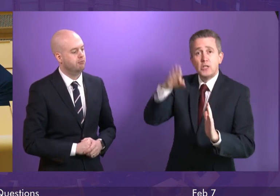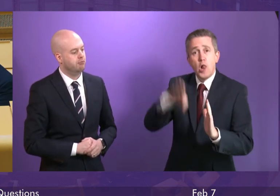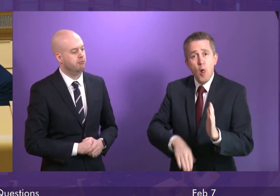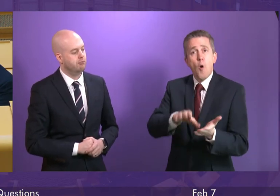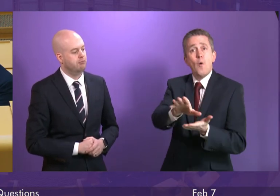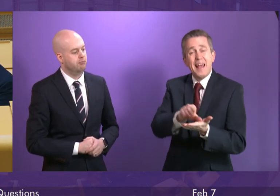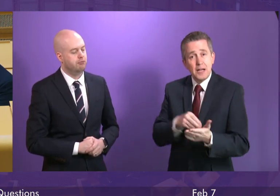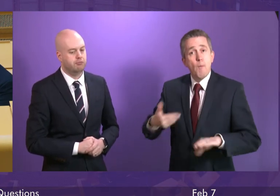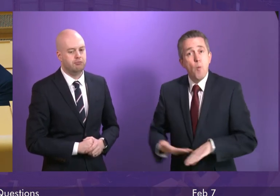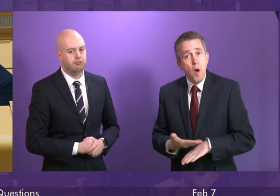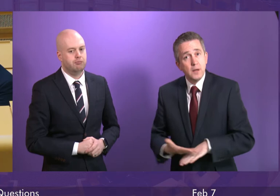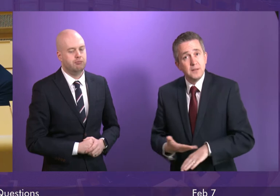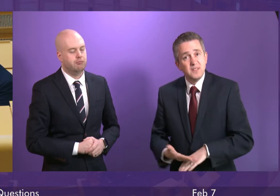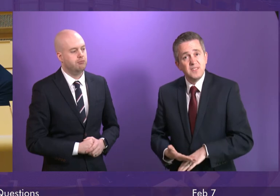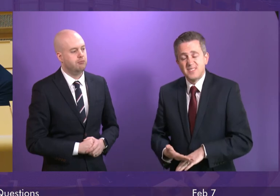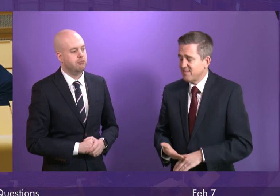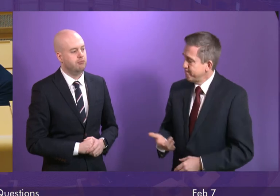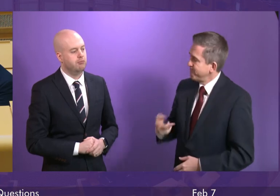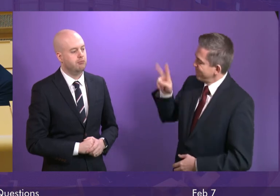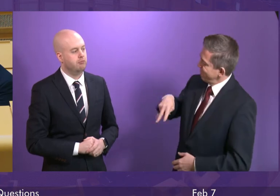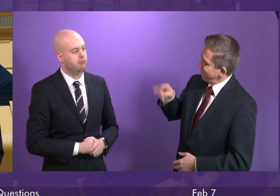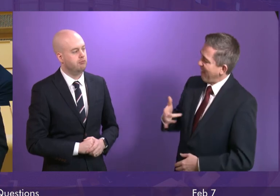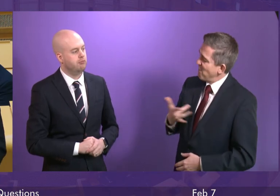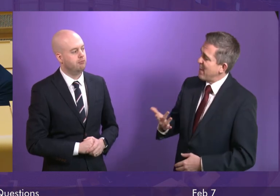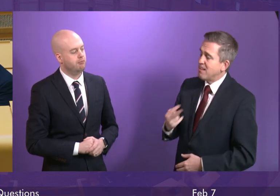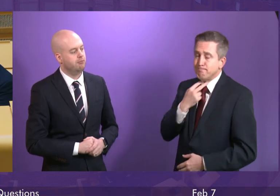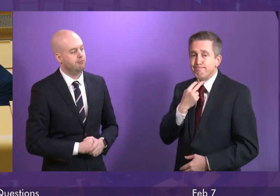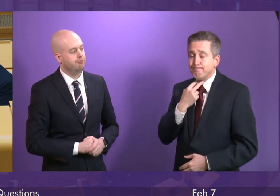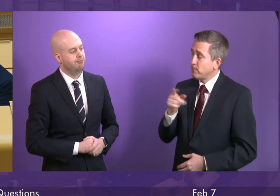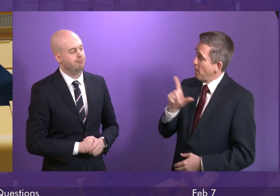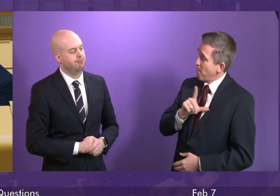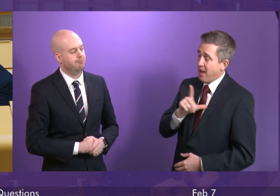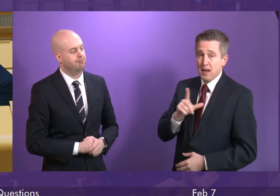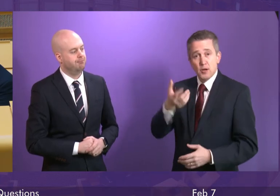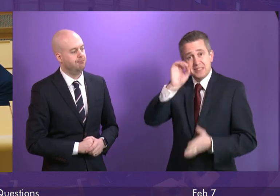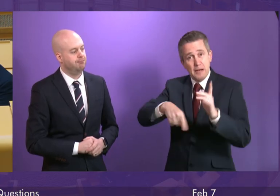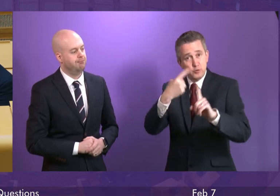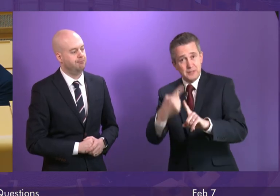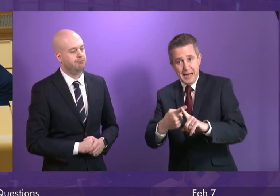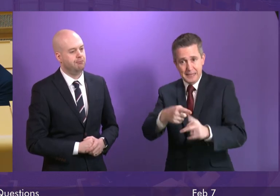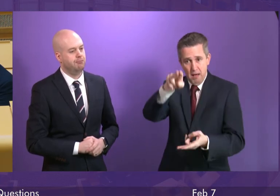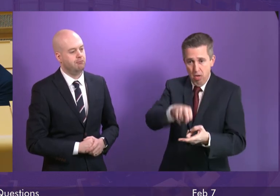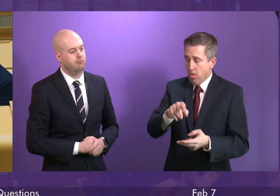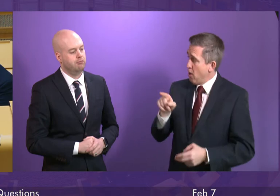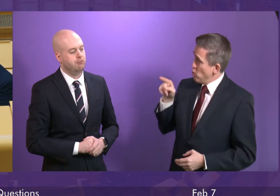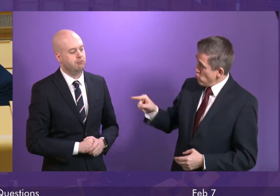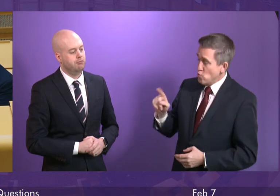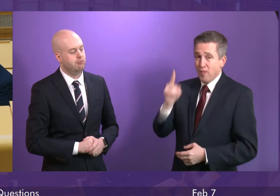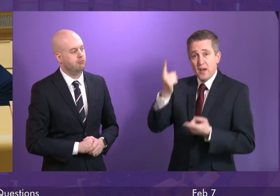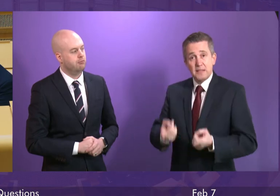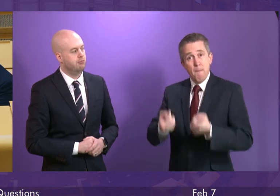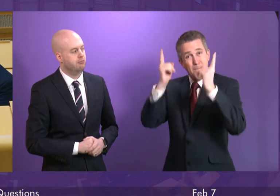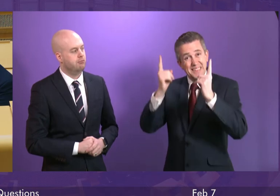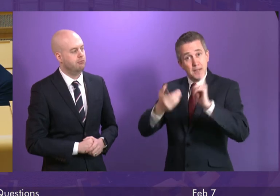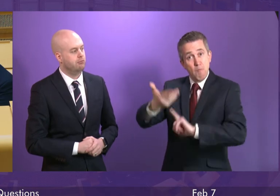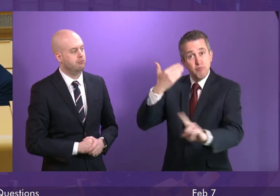workers. It's sad to see him defend an inflation busting rise in the council tax when he and the First Minister stood in a